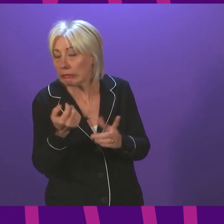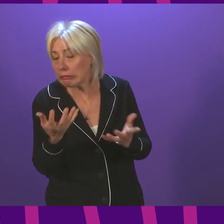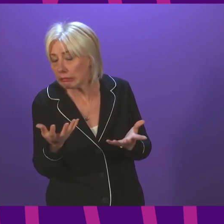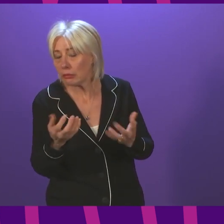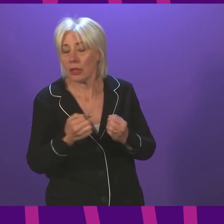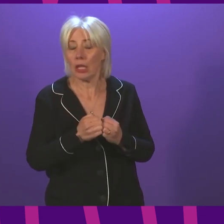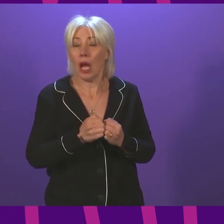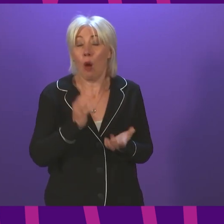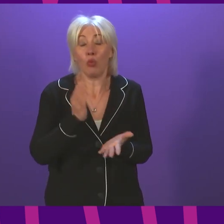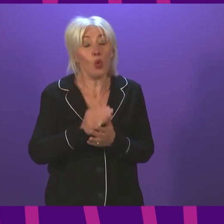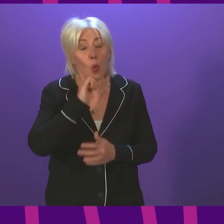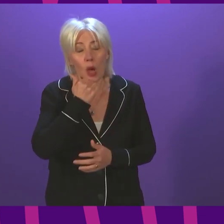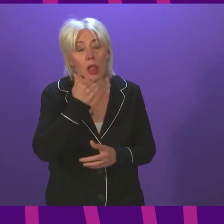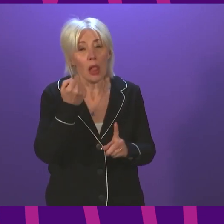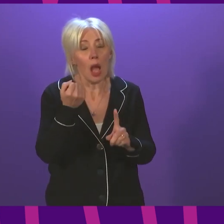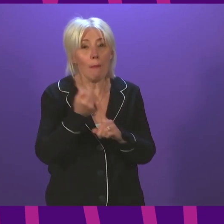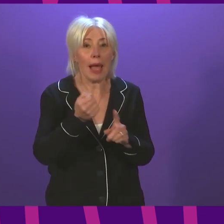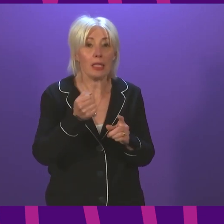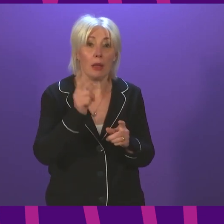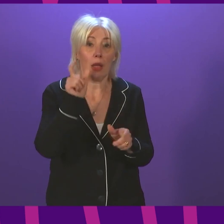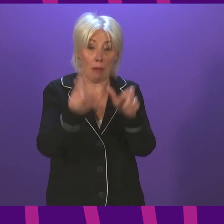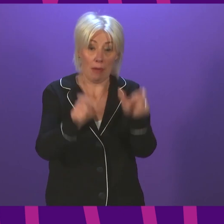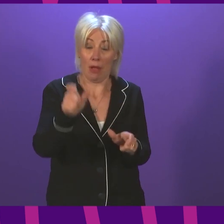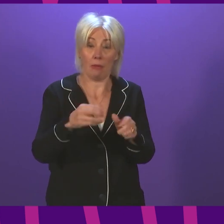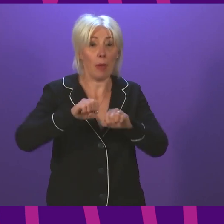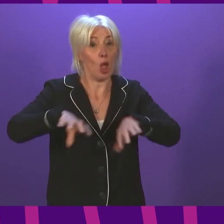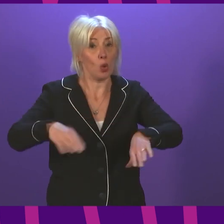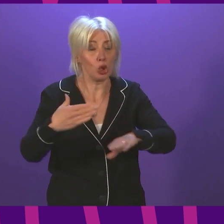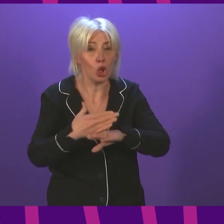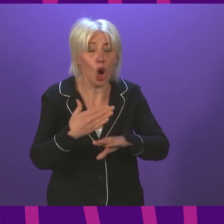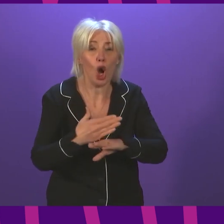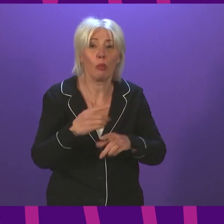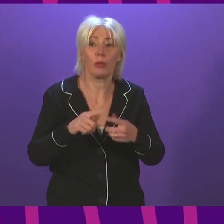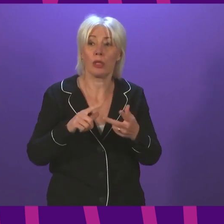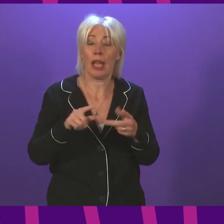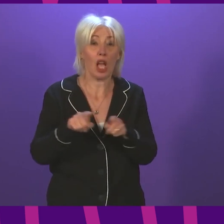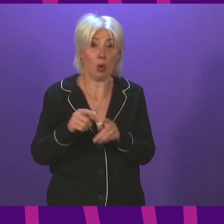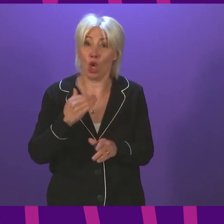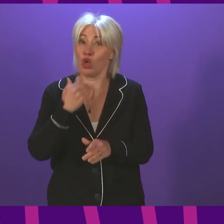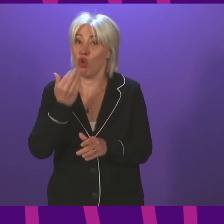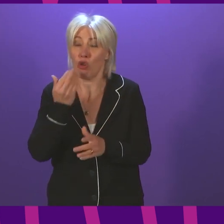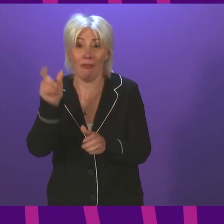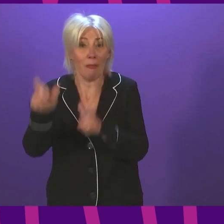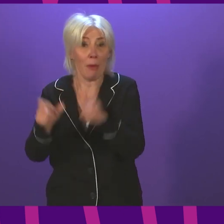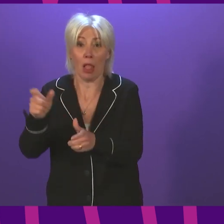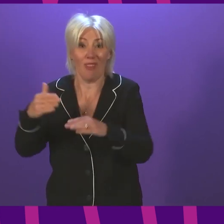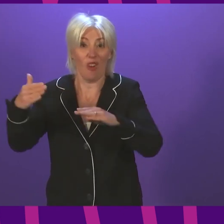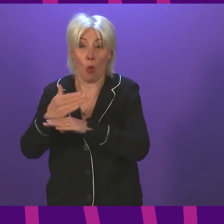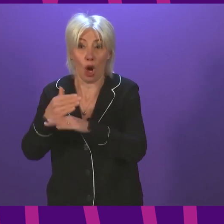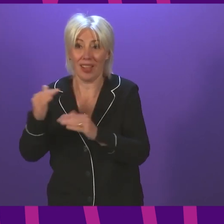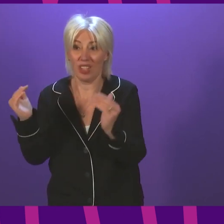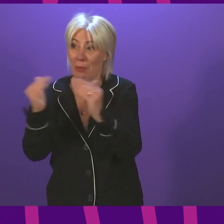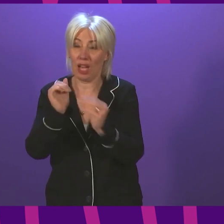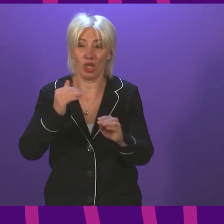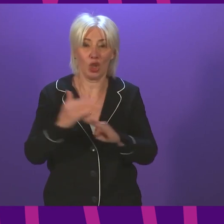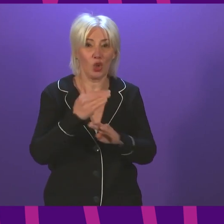that there will be an impact in terms of jobs lost. Of course, we also have acute labour shortages across our economy. So one of the